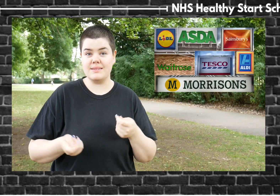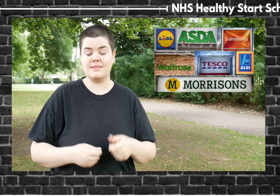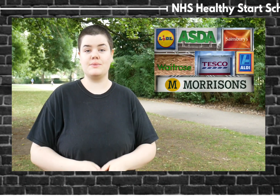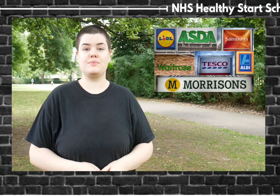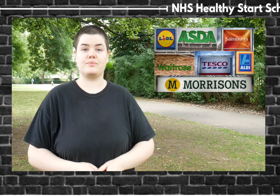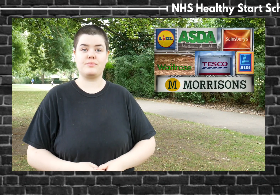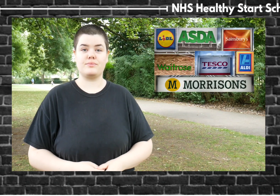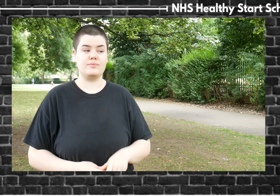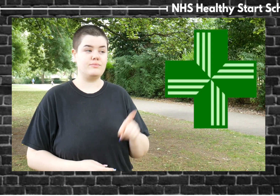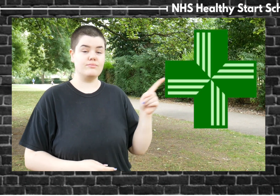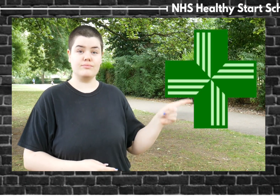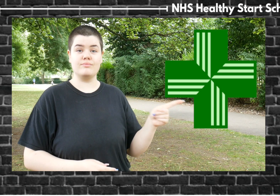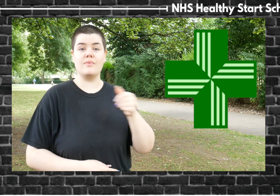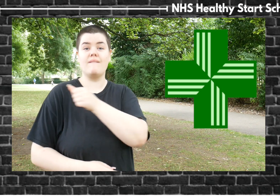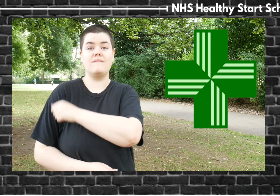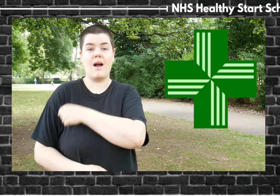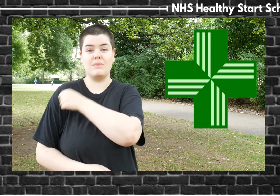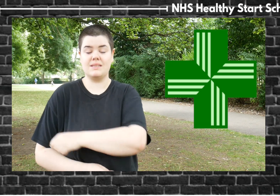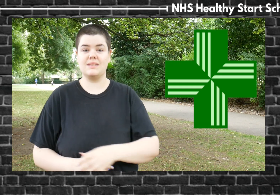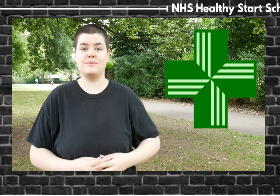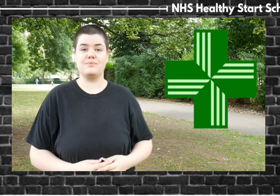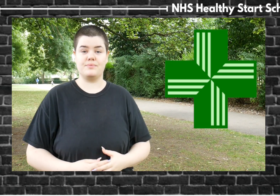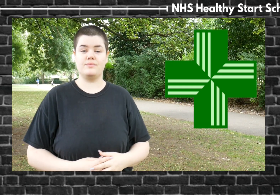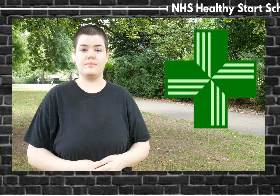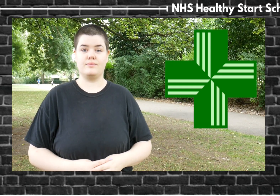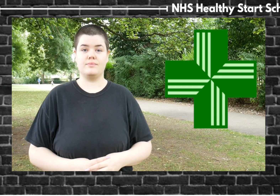supermarkets, pharmacies,